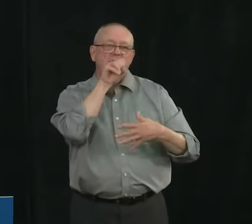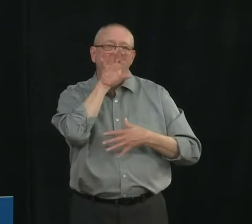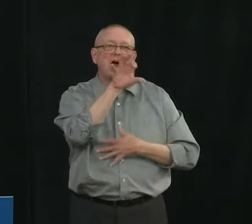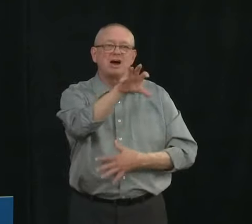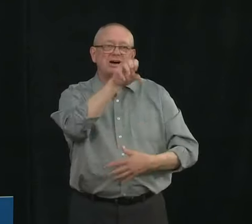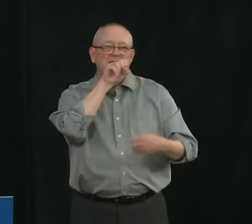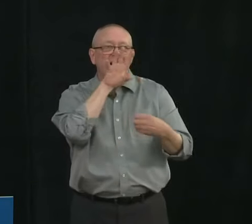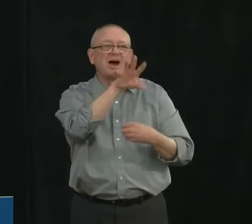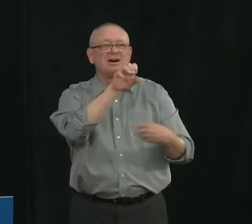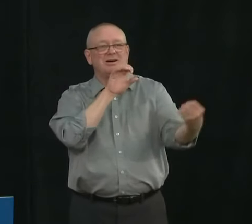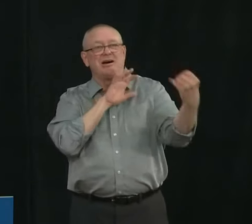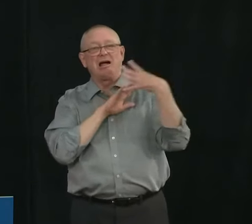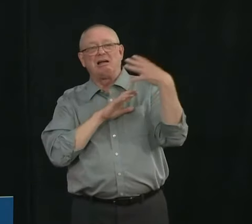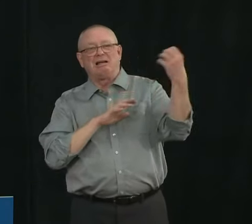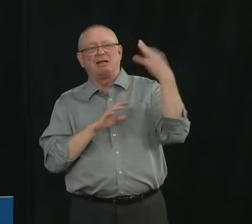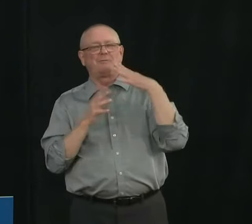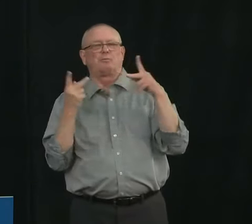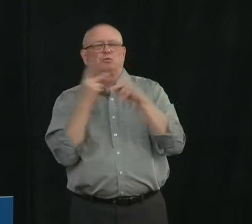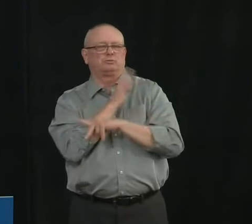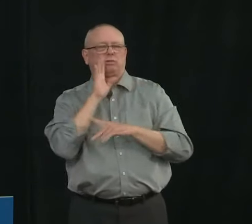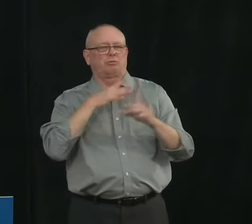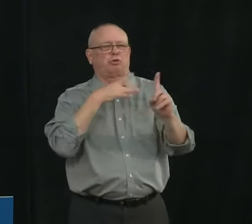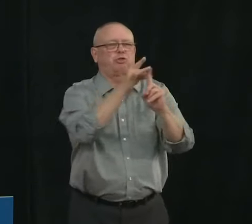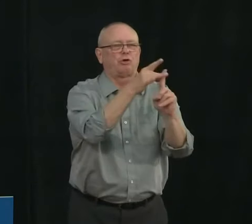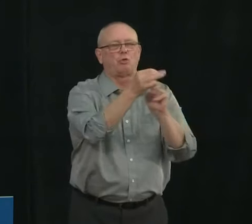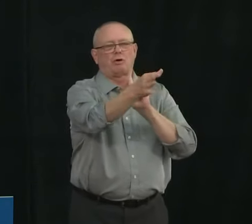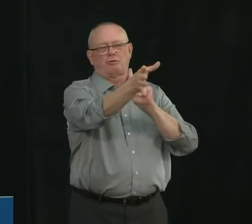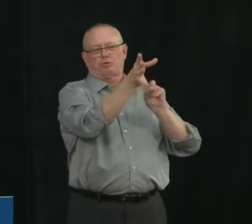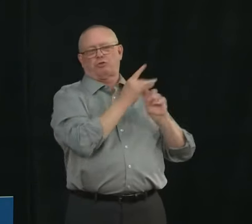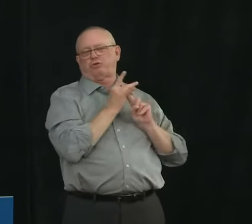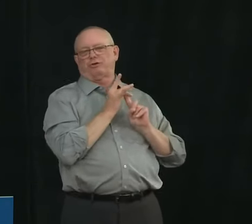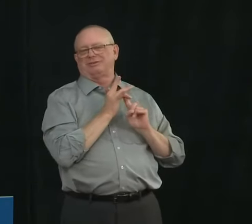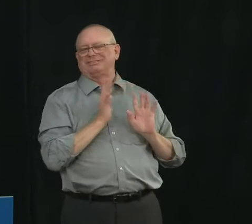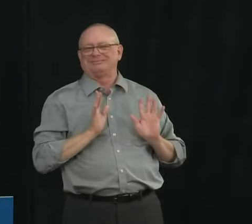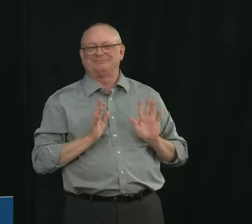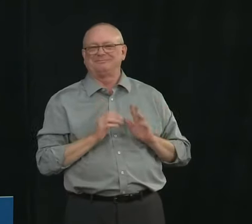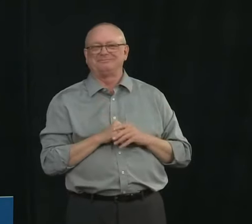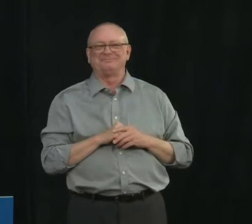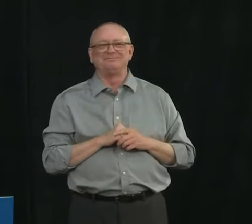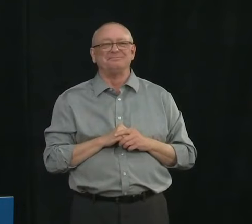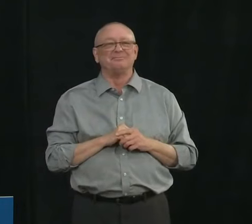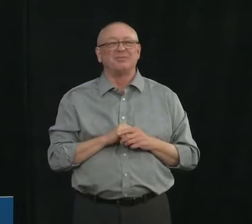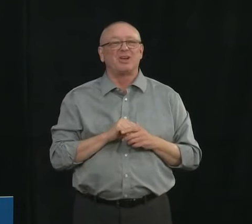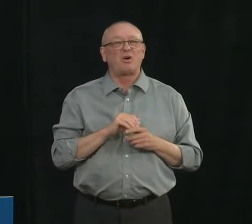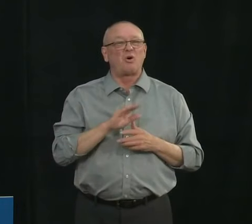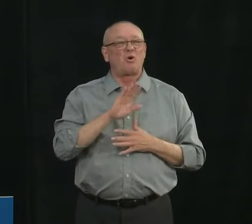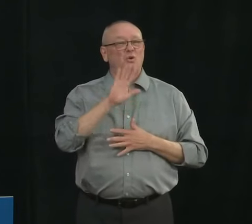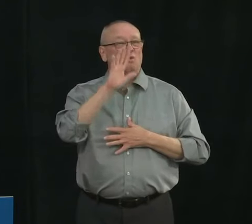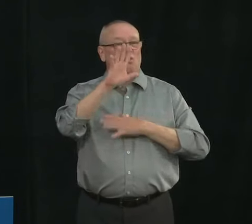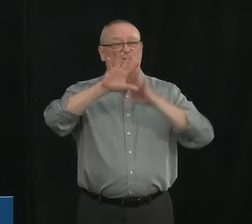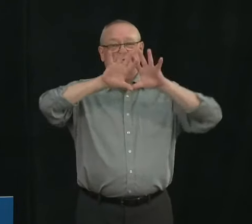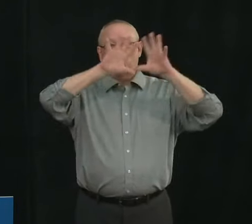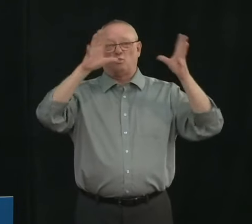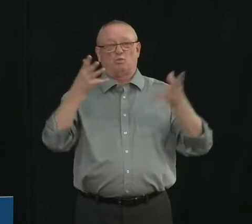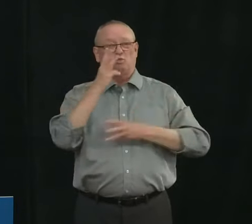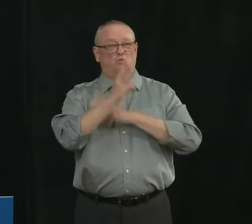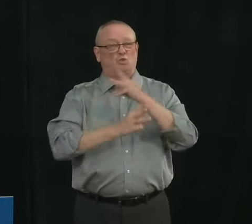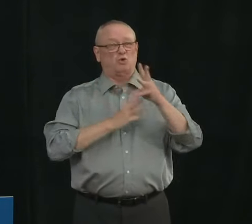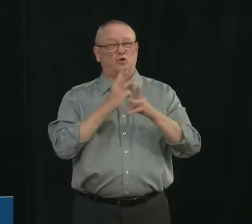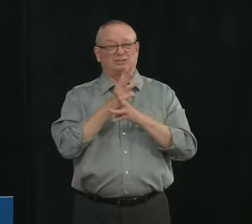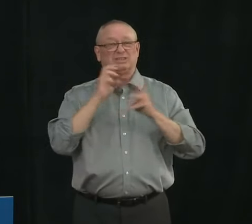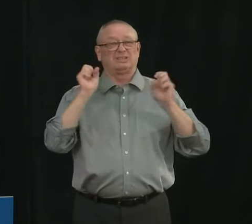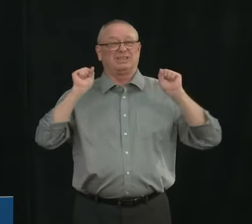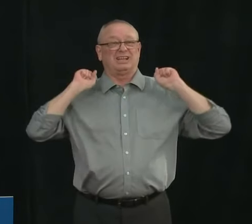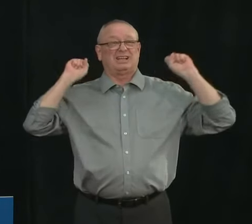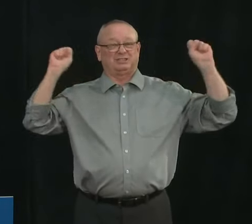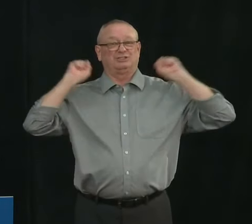instances of very large outbreaks globally from things such as fitness classes that are happening